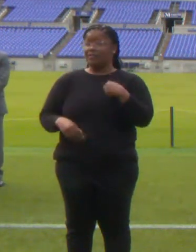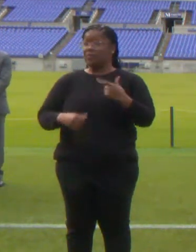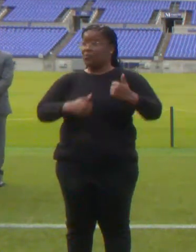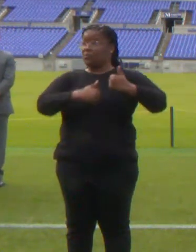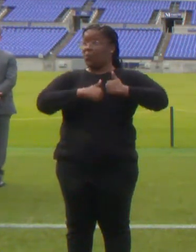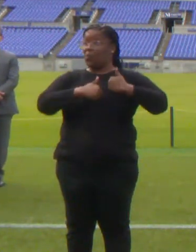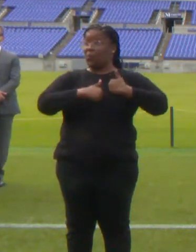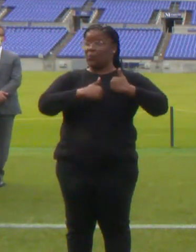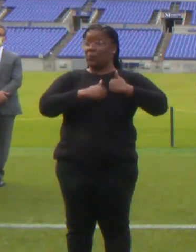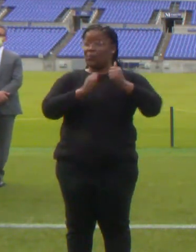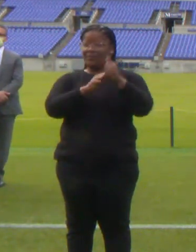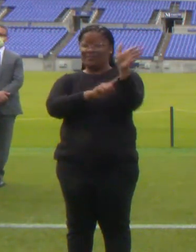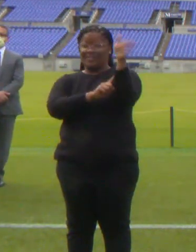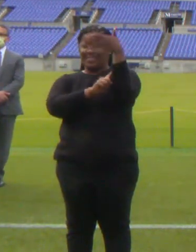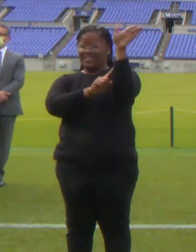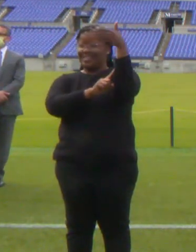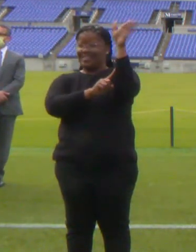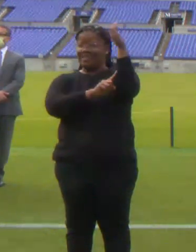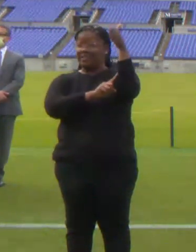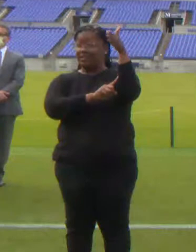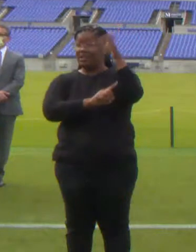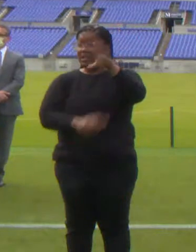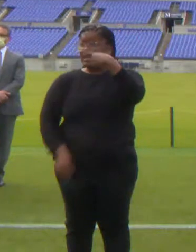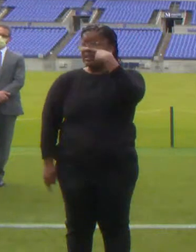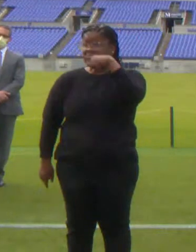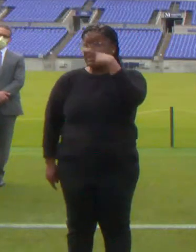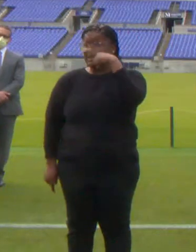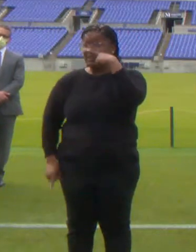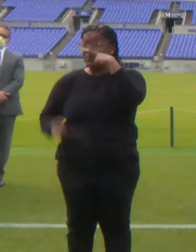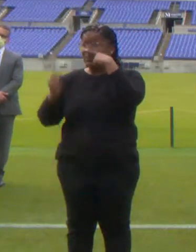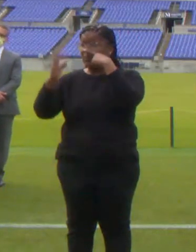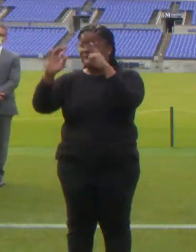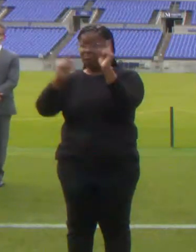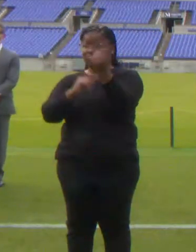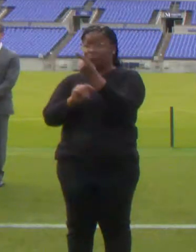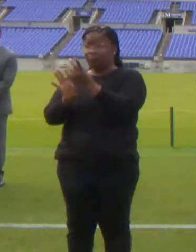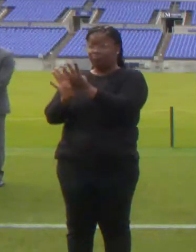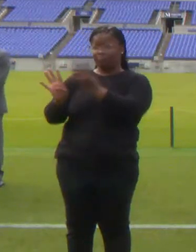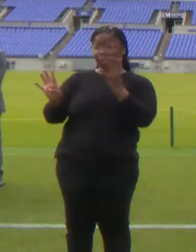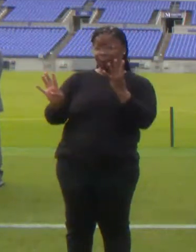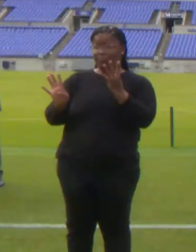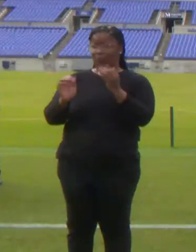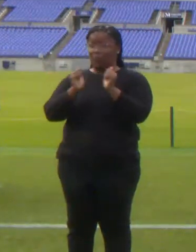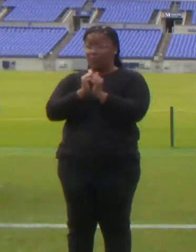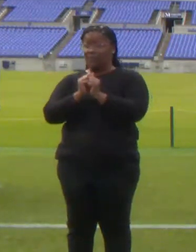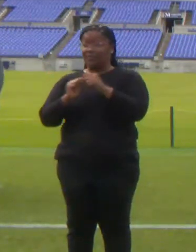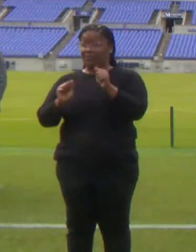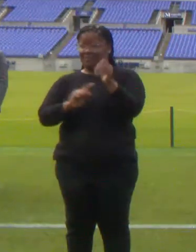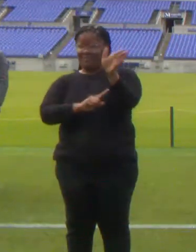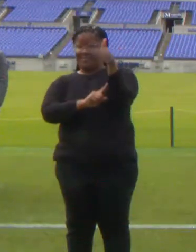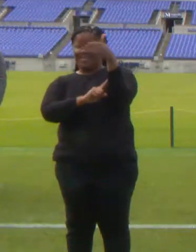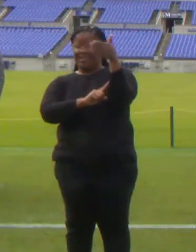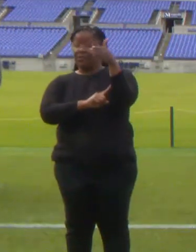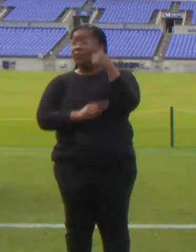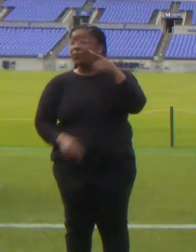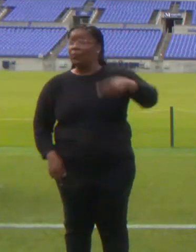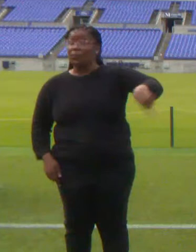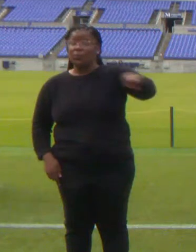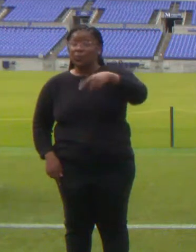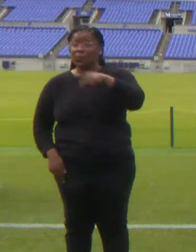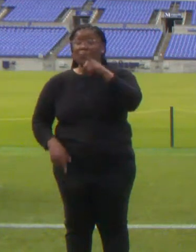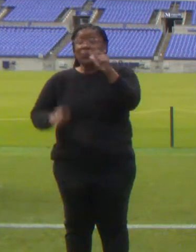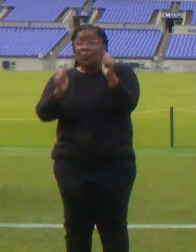flag. If you wouldn't mind slowly making your way to that soldier with the flag. Once again, this is for those of you with